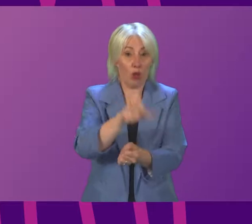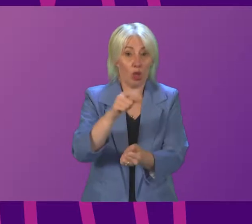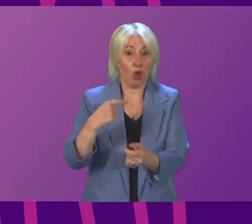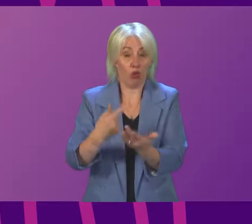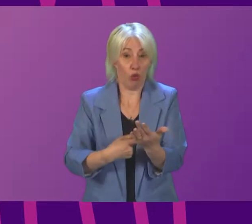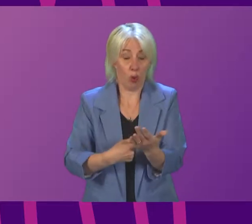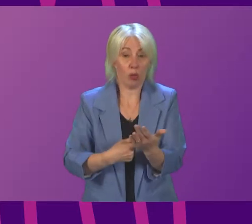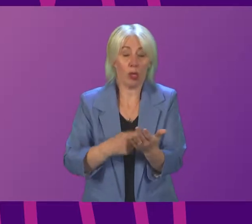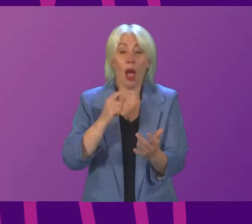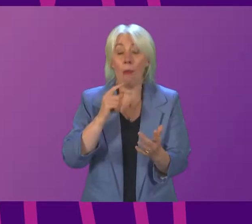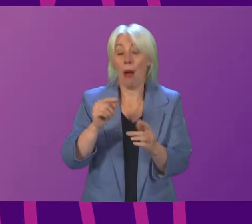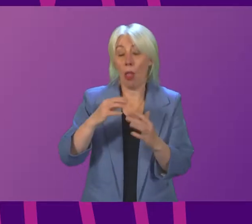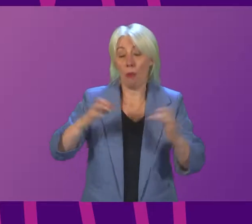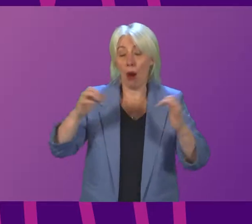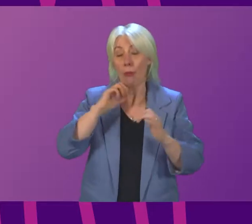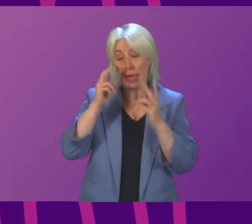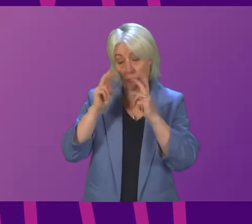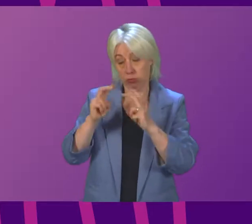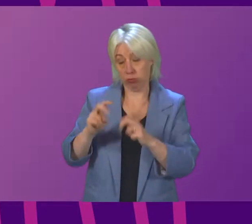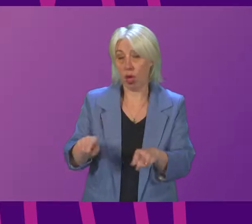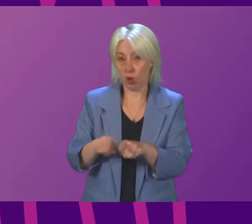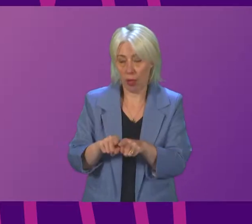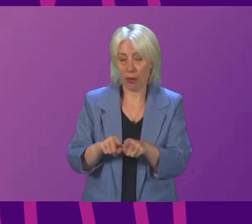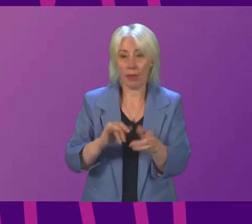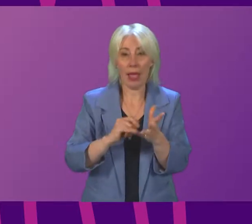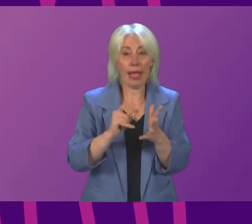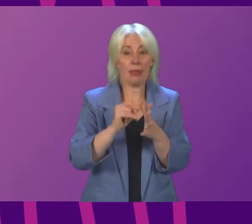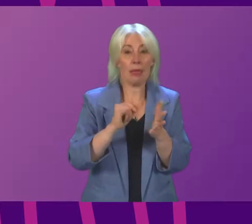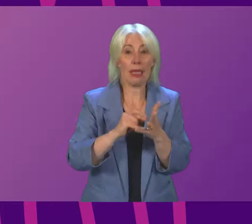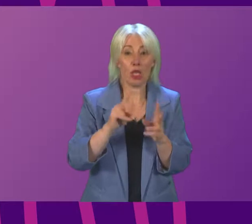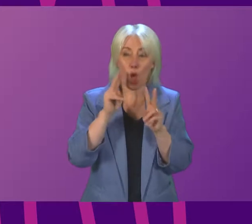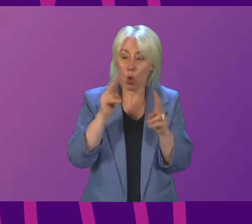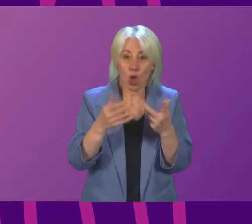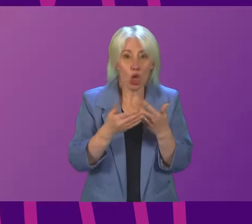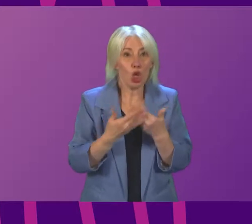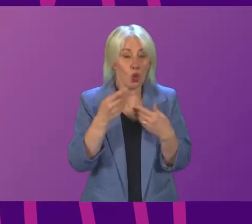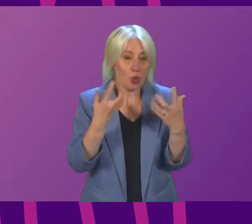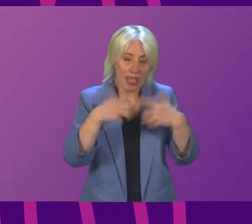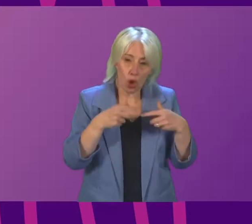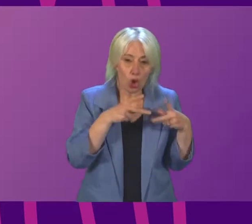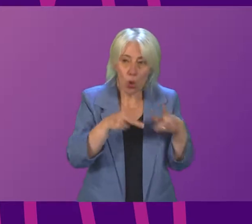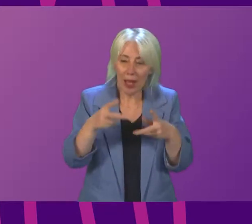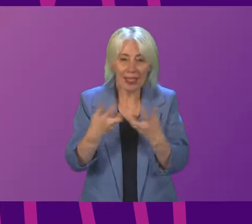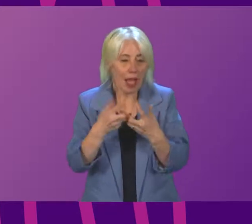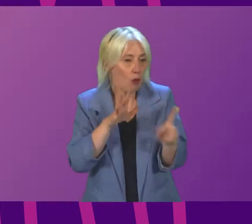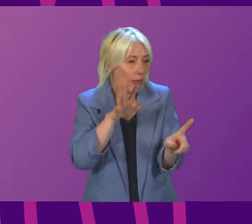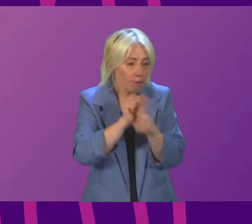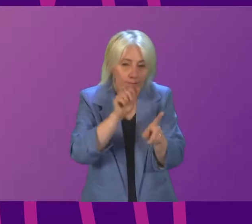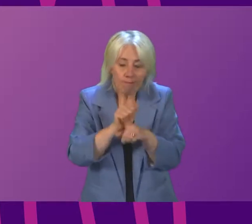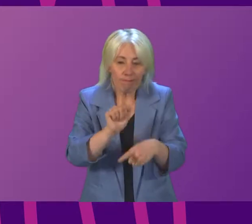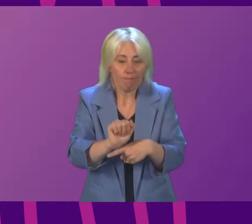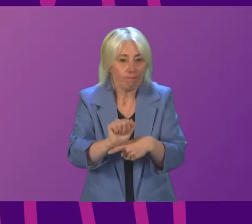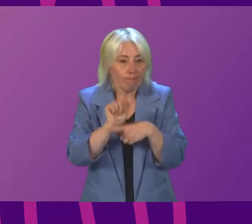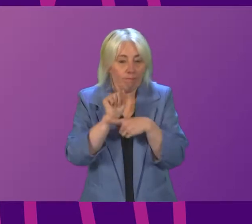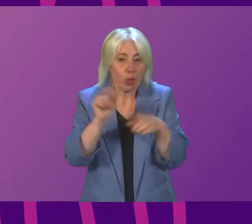course, be subject to parliamentary scrutiny. The SPS continues to seek innovative technological solutions in order to detect, deter and